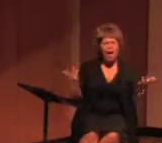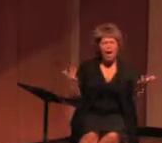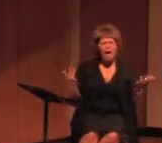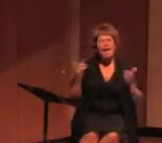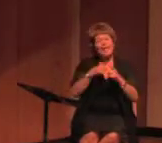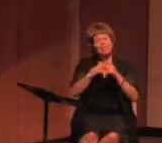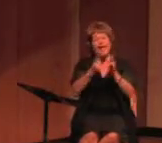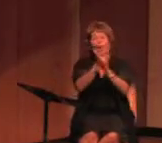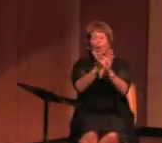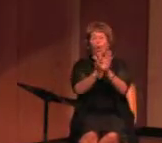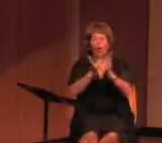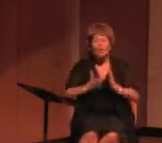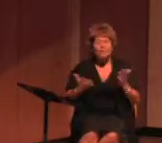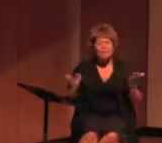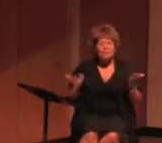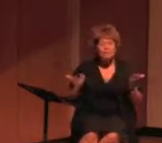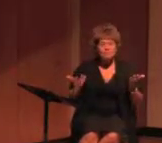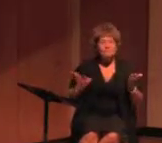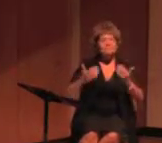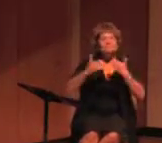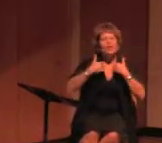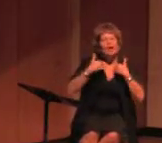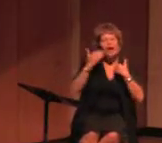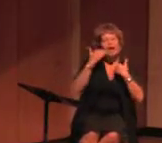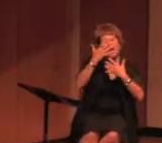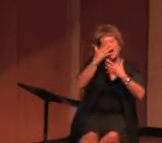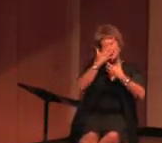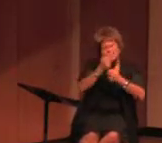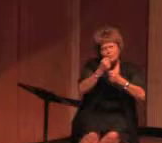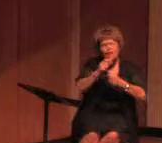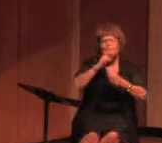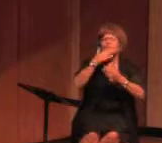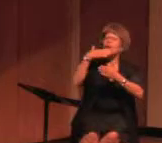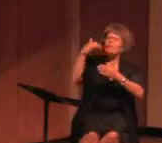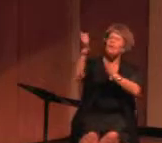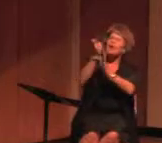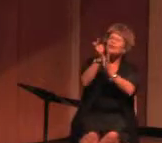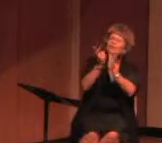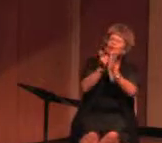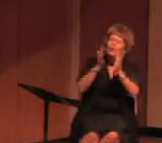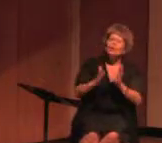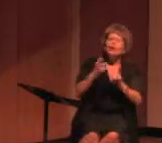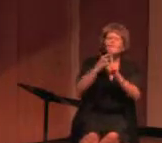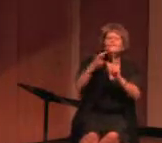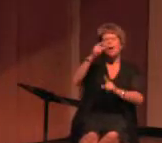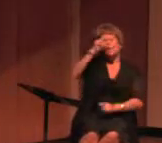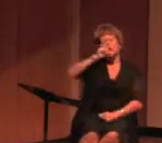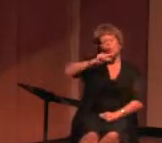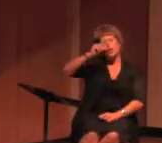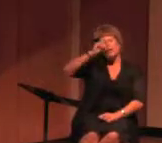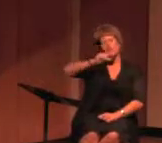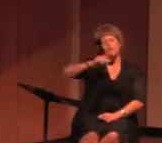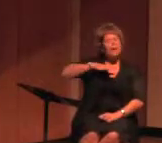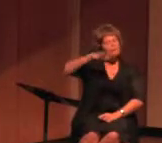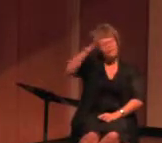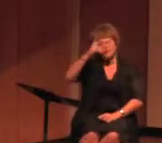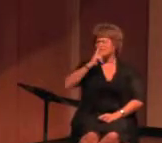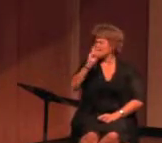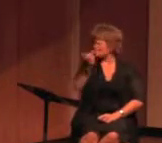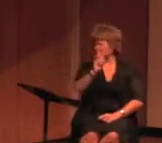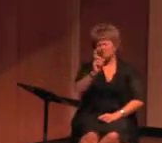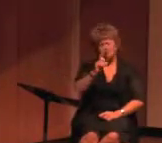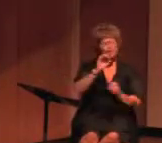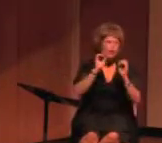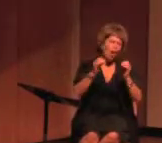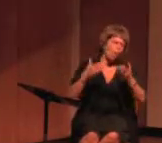I wanted to be a lawyer, I had an uncle who I admired. He was one of the best lawyers where I come from in Greece. My father told me no way.